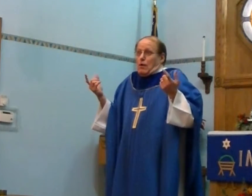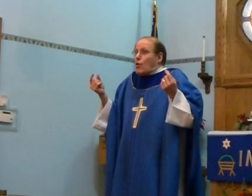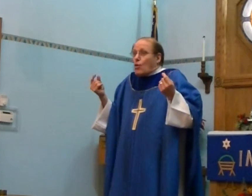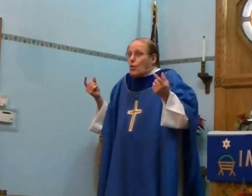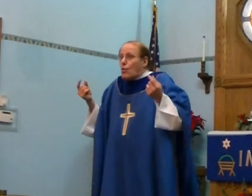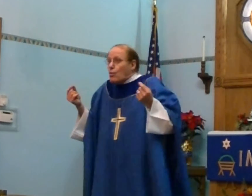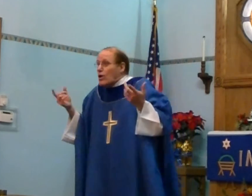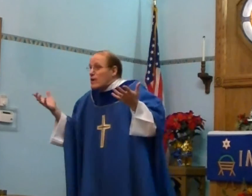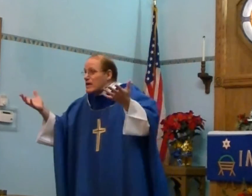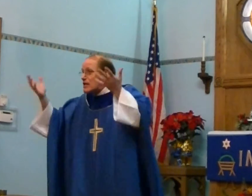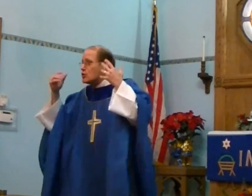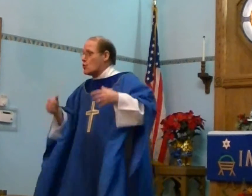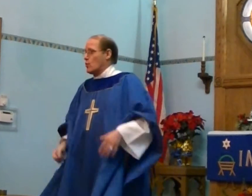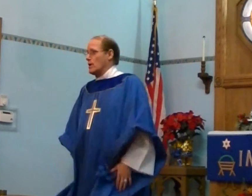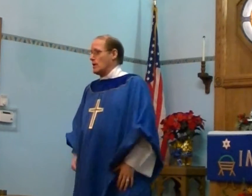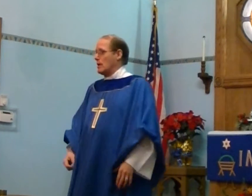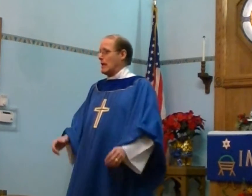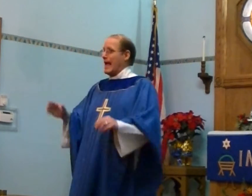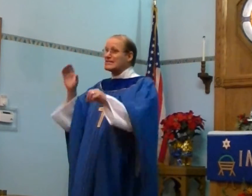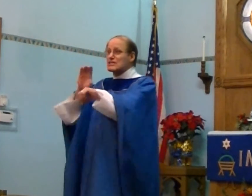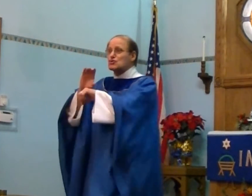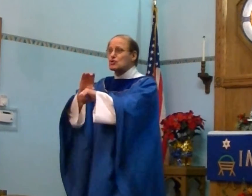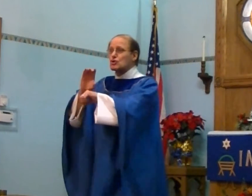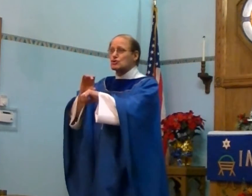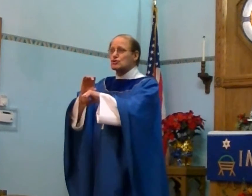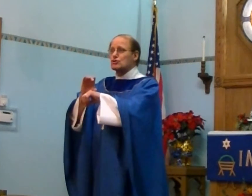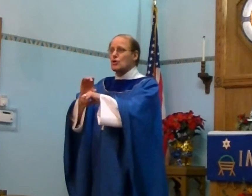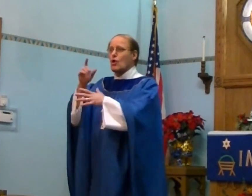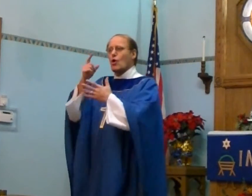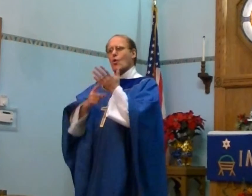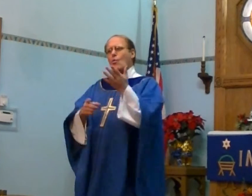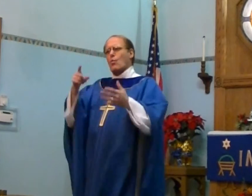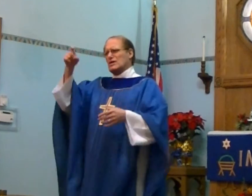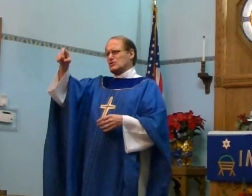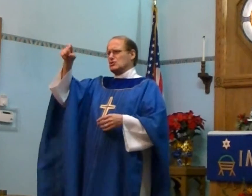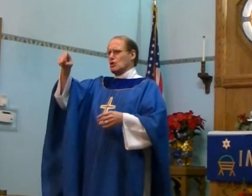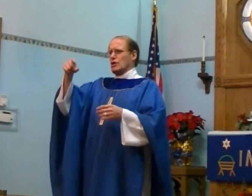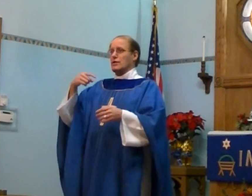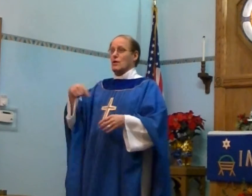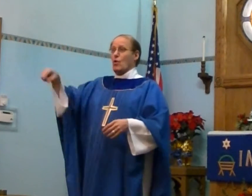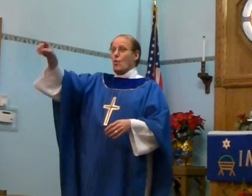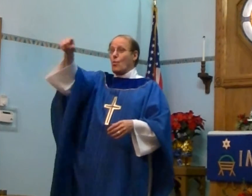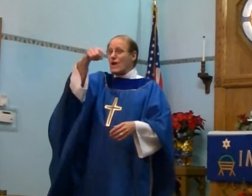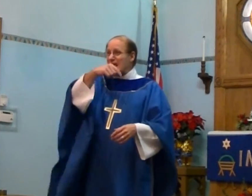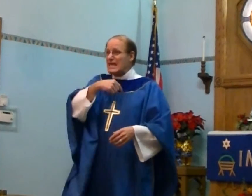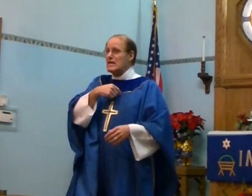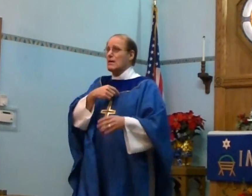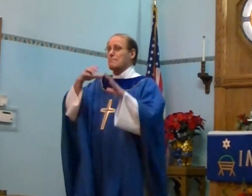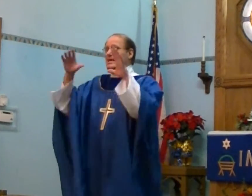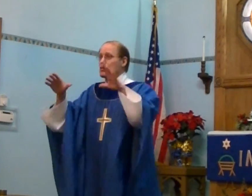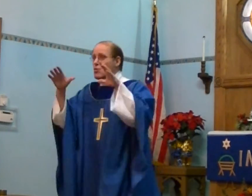what are we going to do as this church what should we be doing